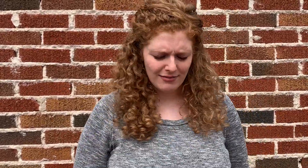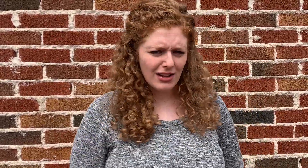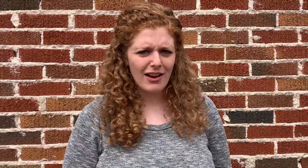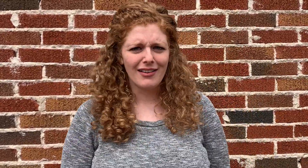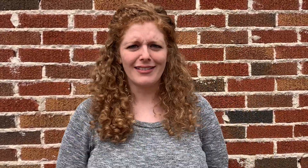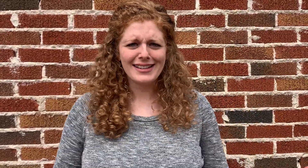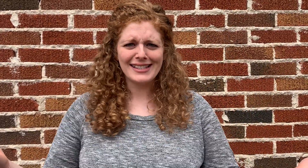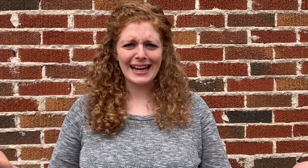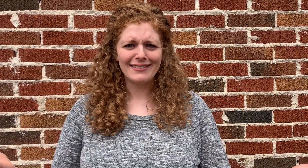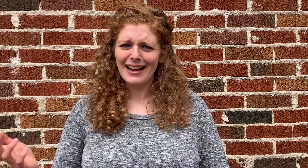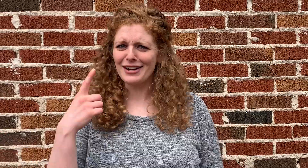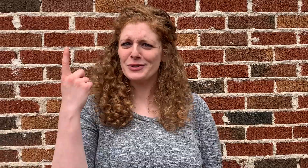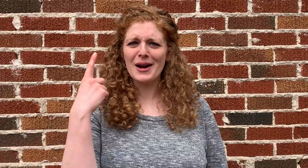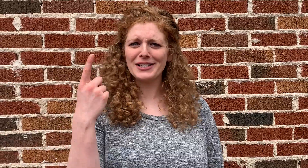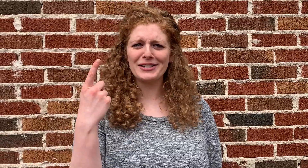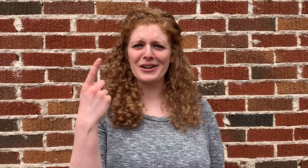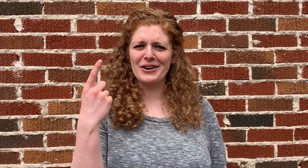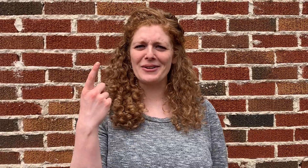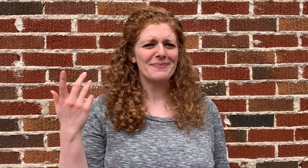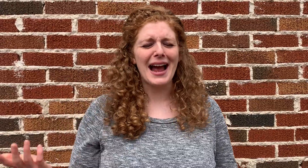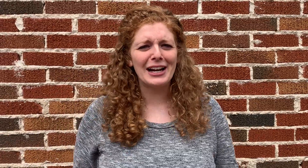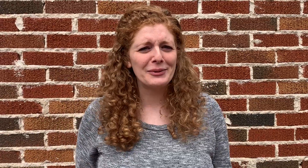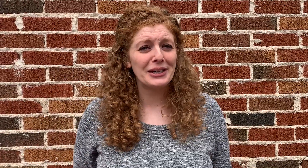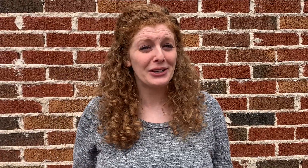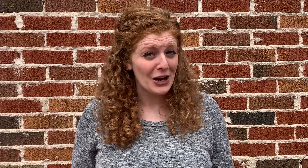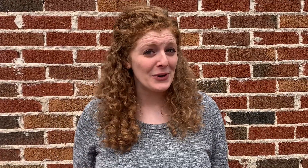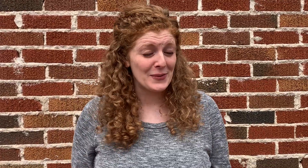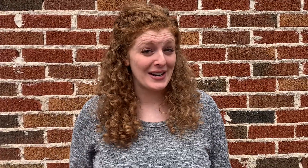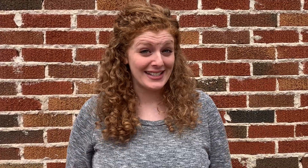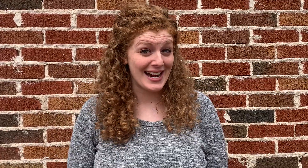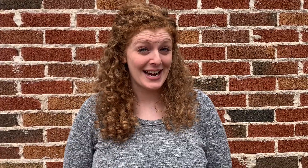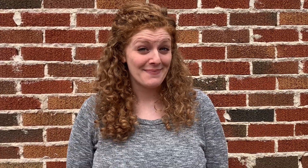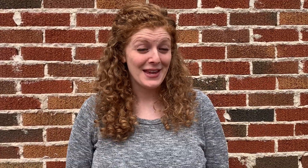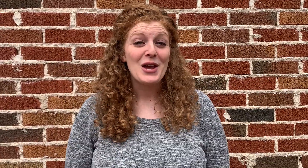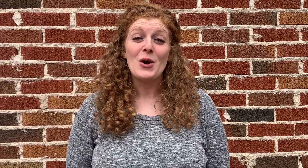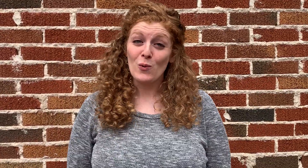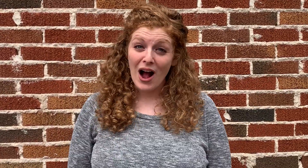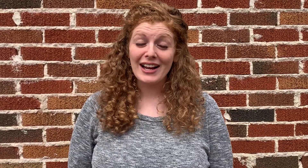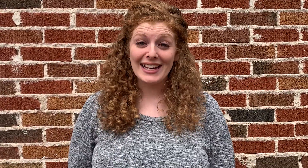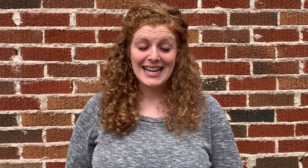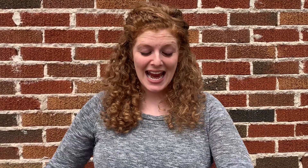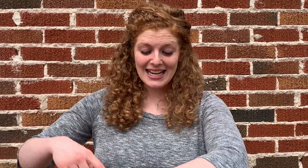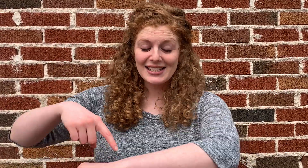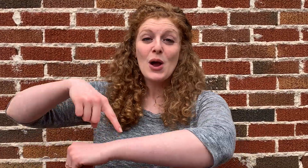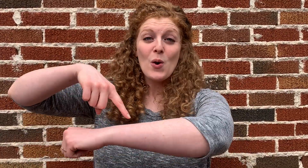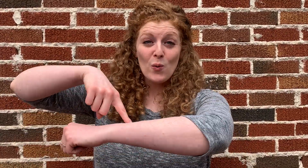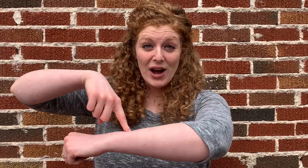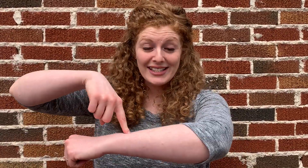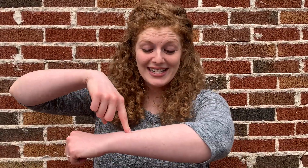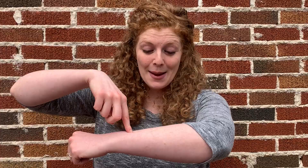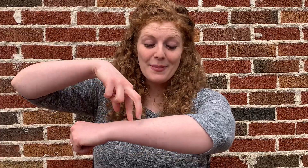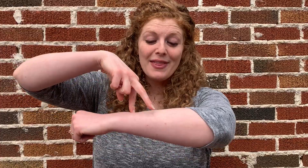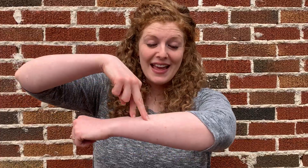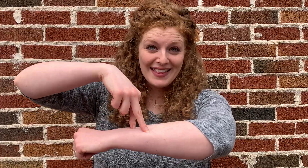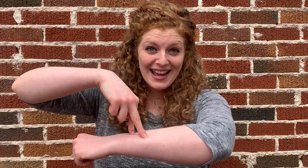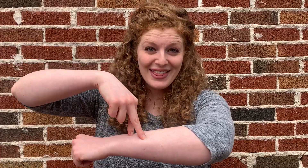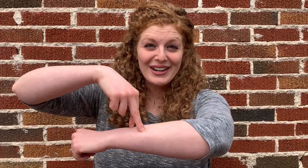Oh, see? I just walked in a circle. I didn't really go anywhere, did I? Walking takes one step, then the other.